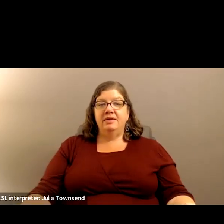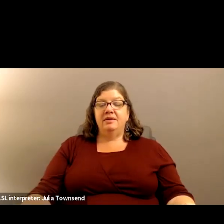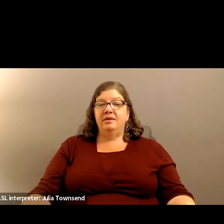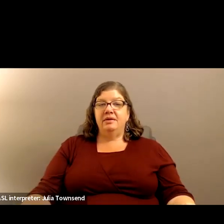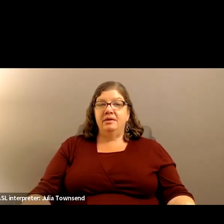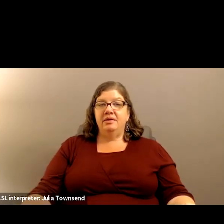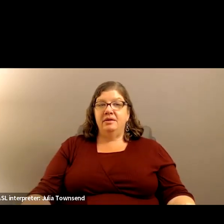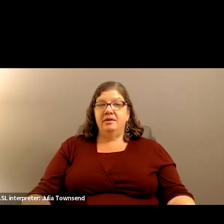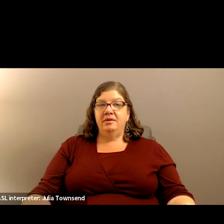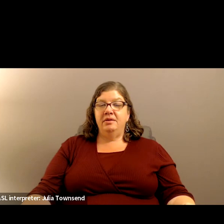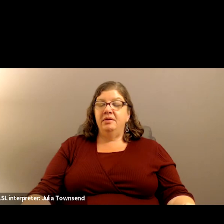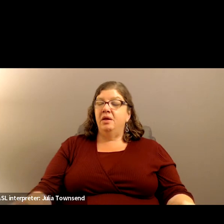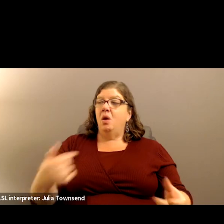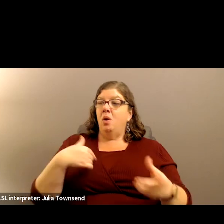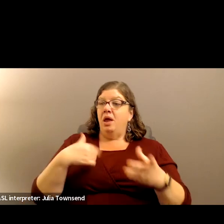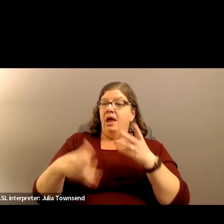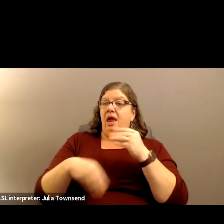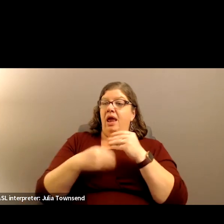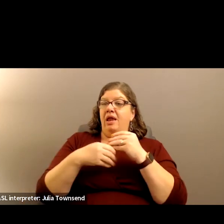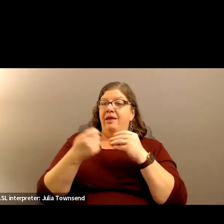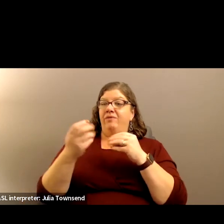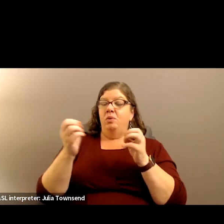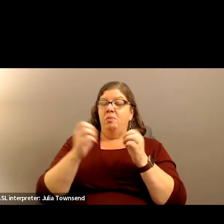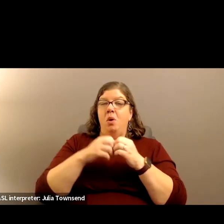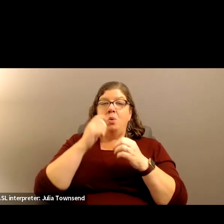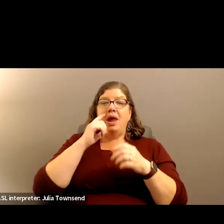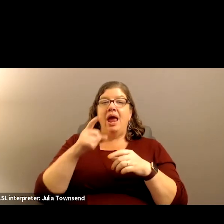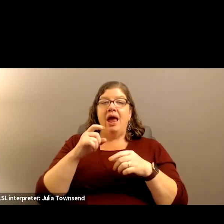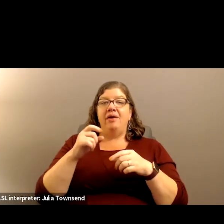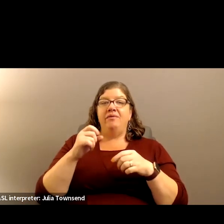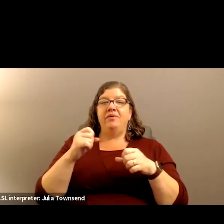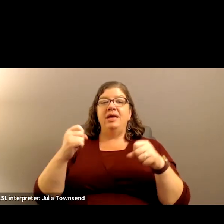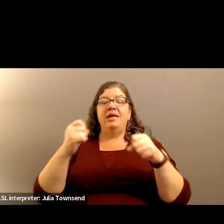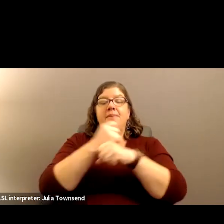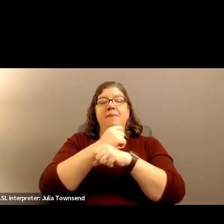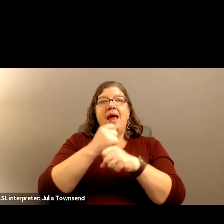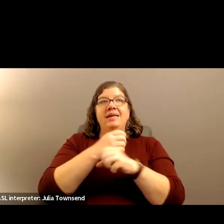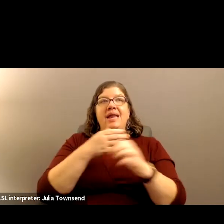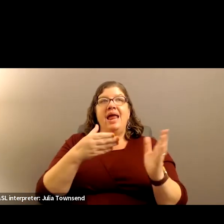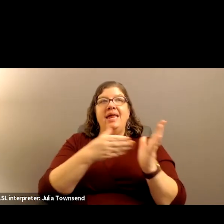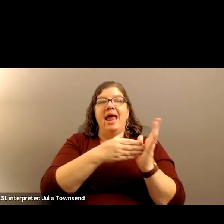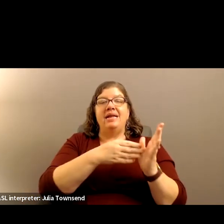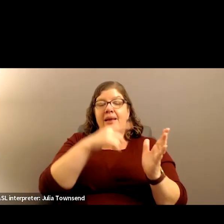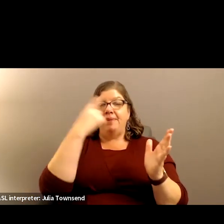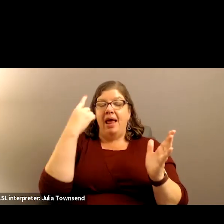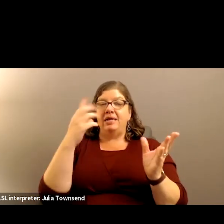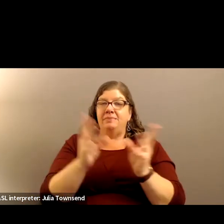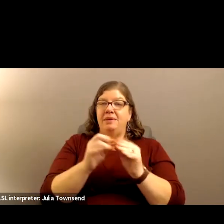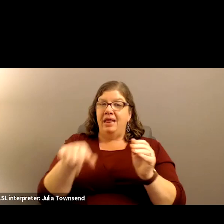No? I would like to add a couple more. We do have the Combating Anti-Blackness meeting this Wednesday.